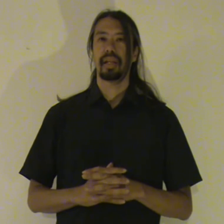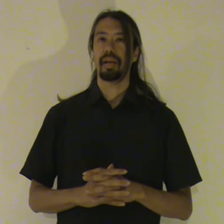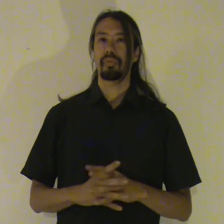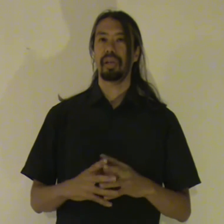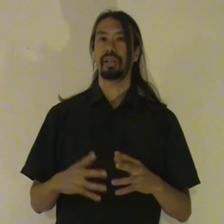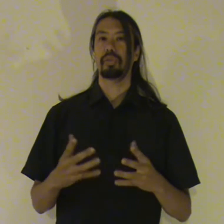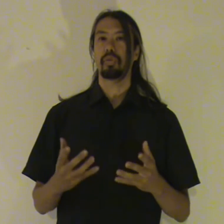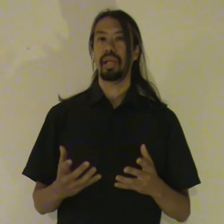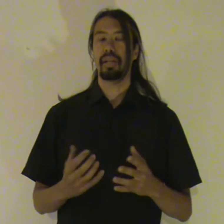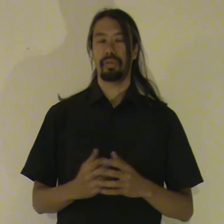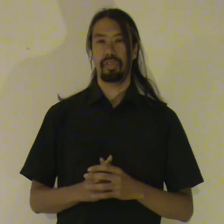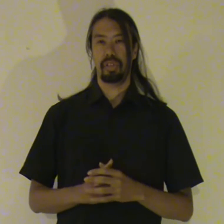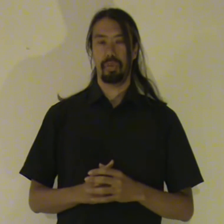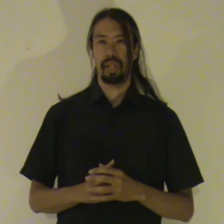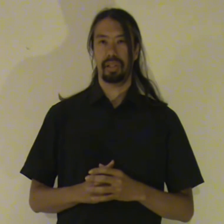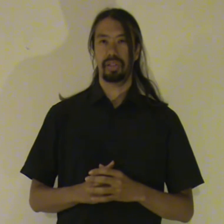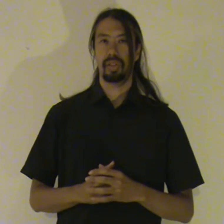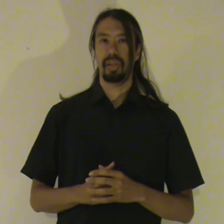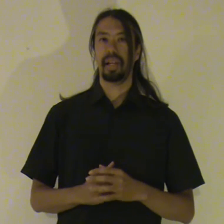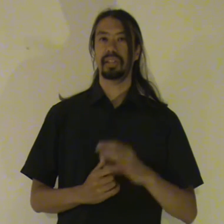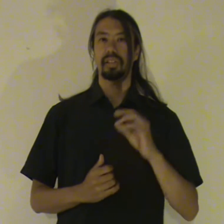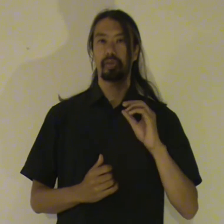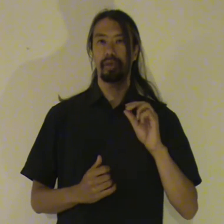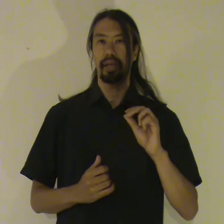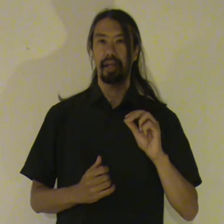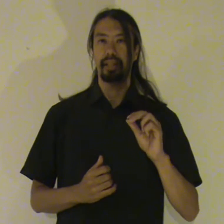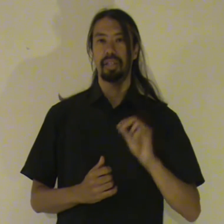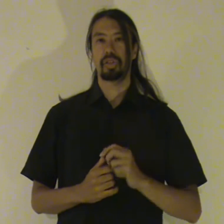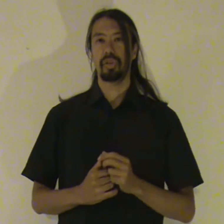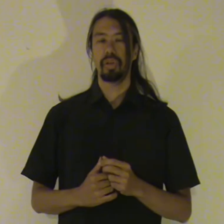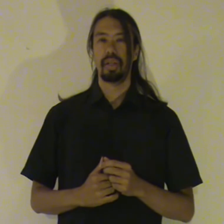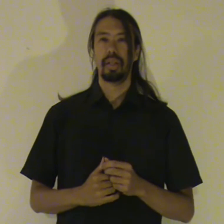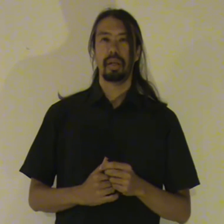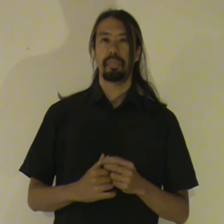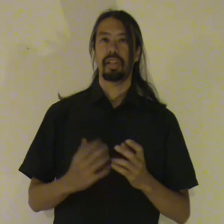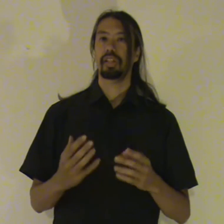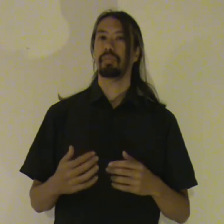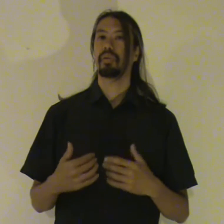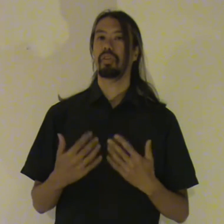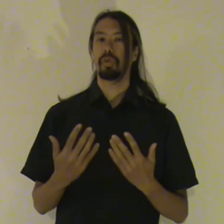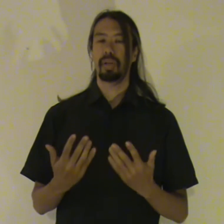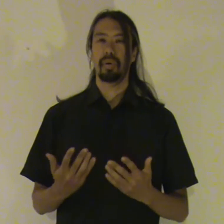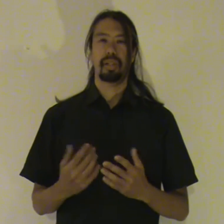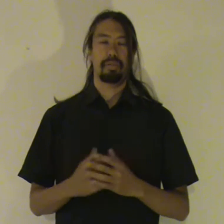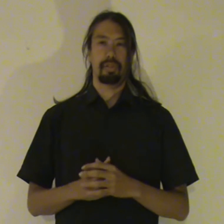can have a very different reading of the situation. So the essence will be identical but the experience will be quite different.